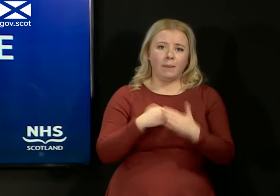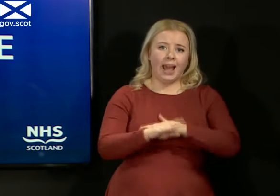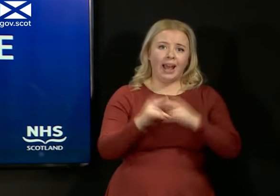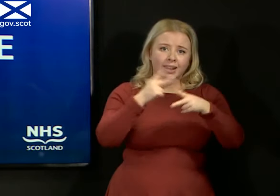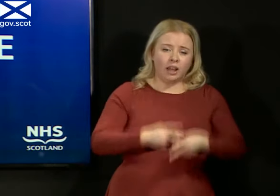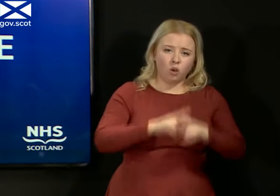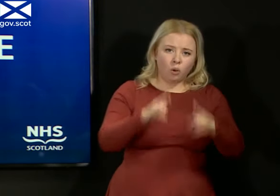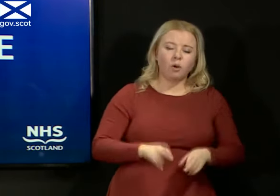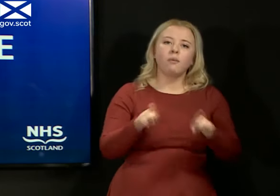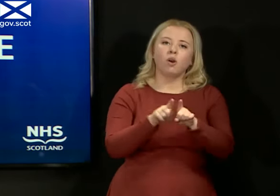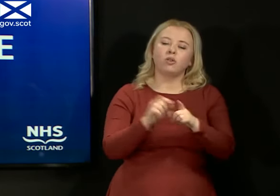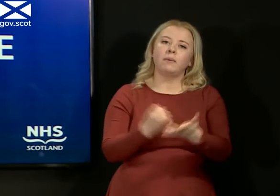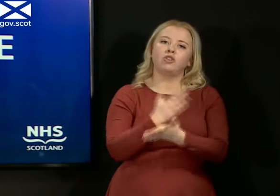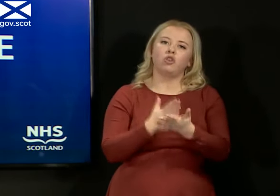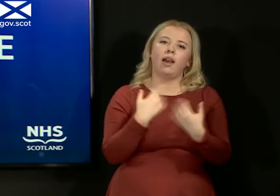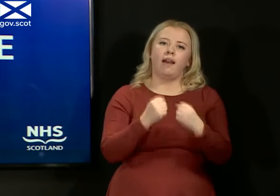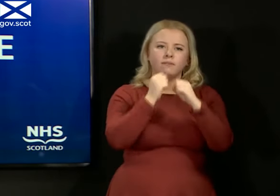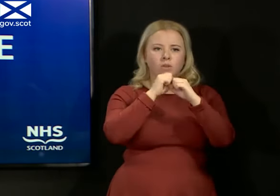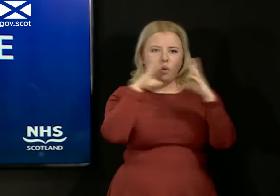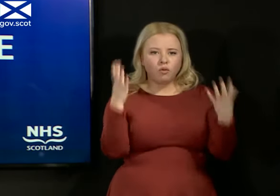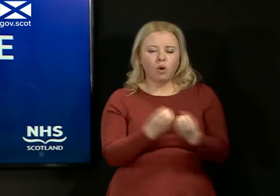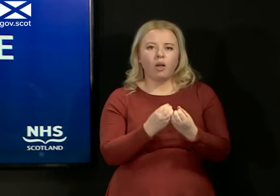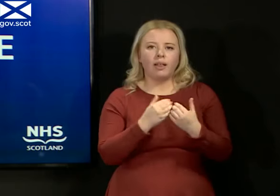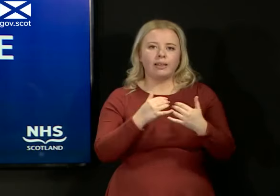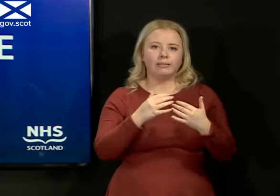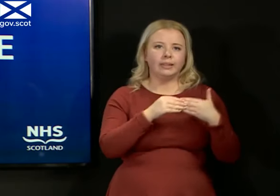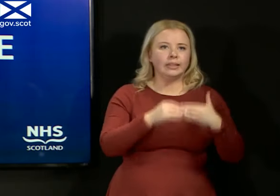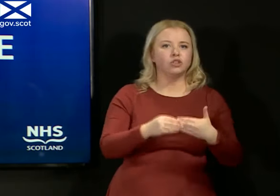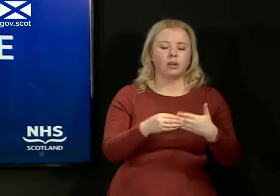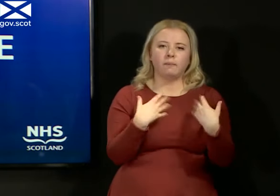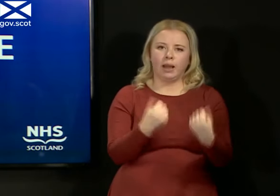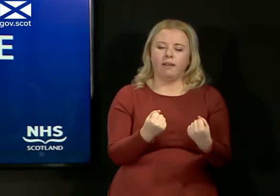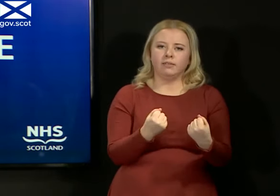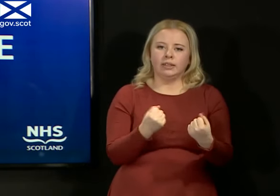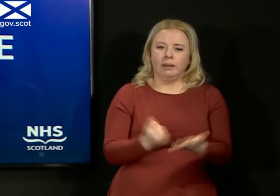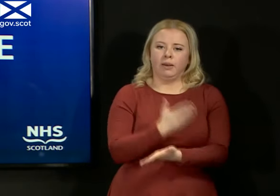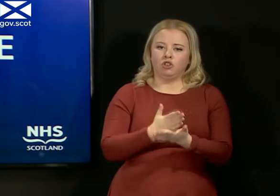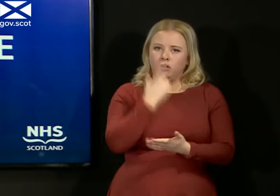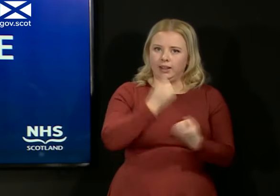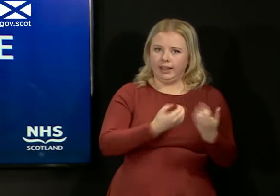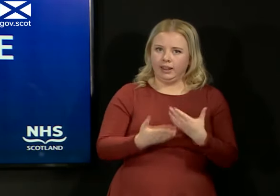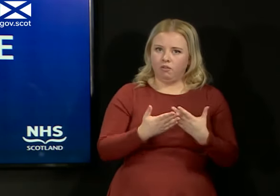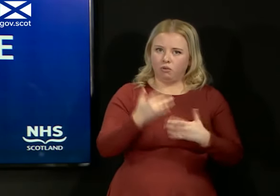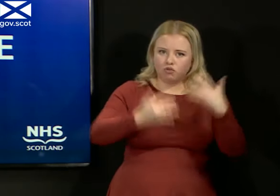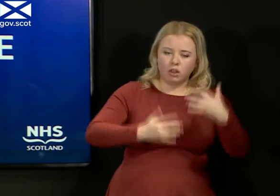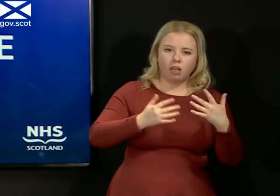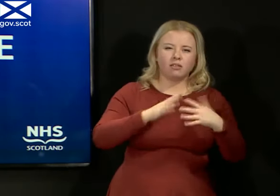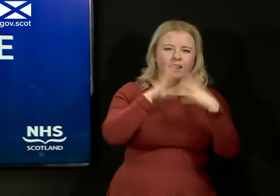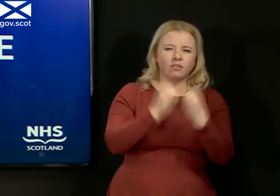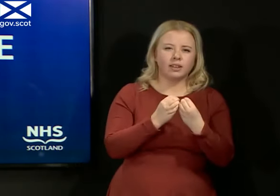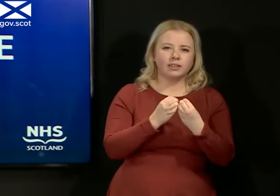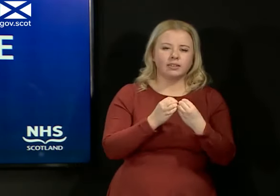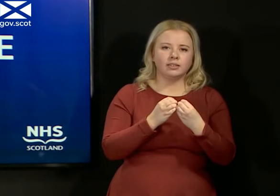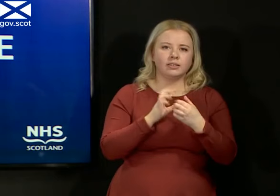as ensuring that there is overall the leadership there that is required to deliver all those results that I have said about the quality